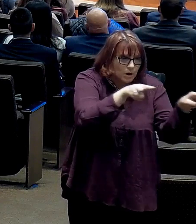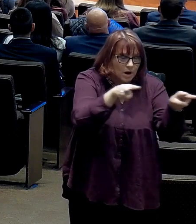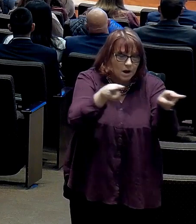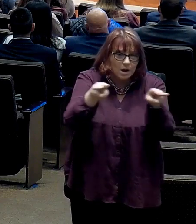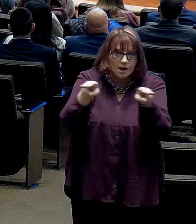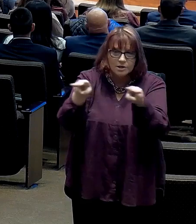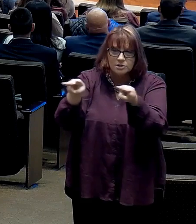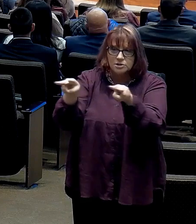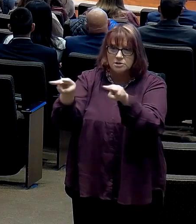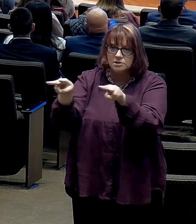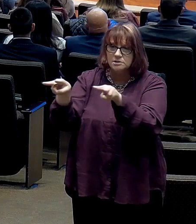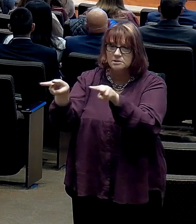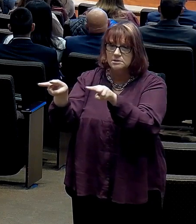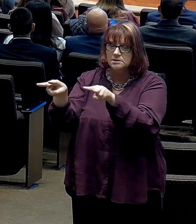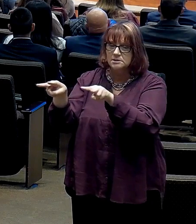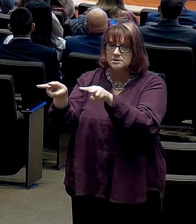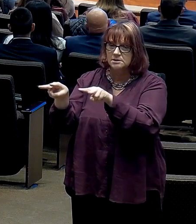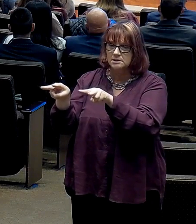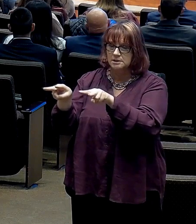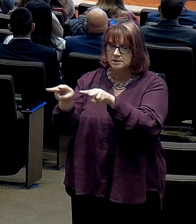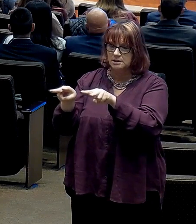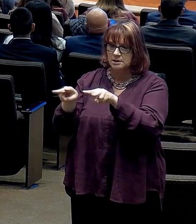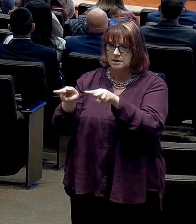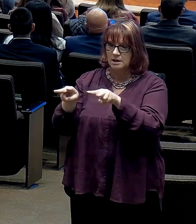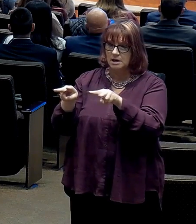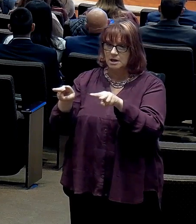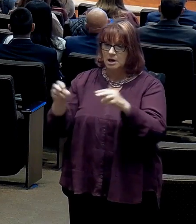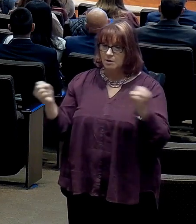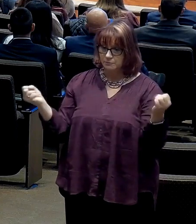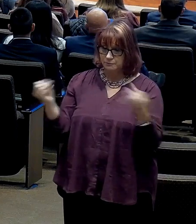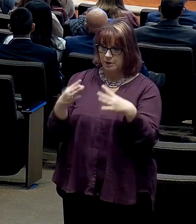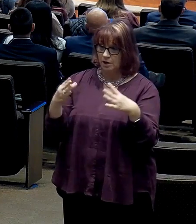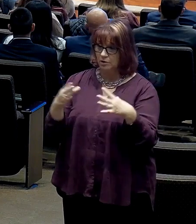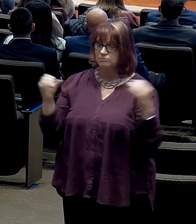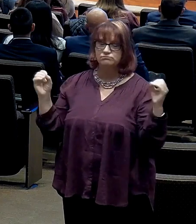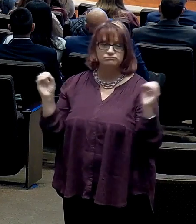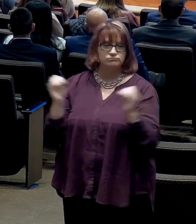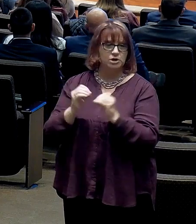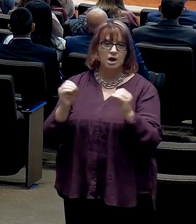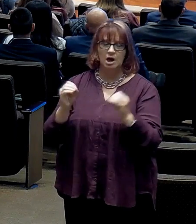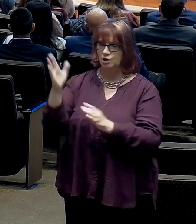Don't be afraid, there's power in Jesus' name.